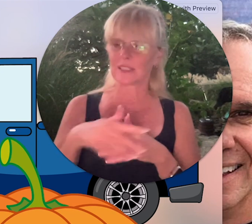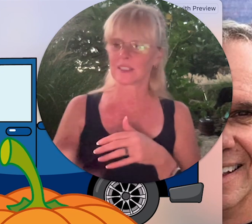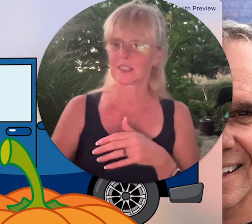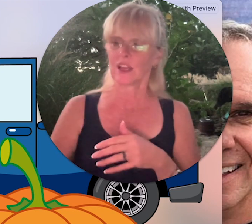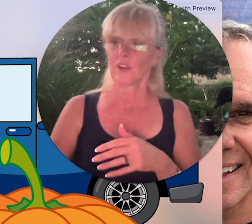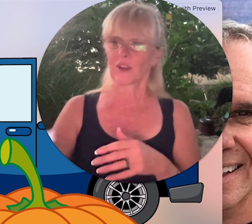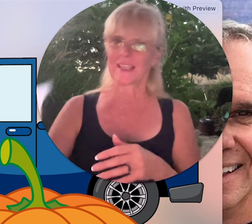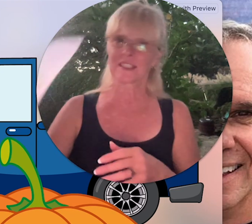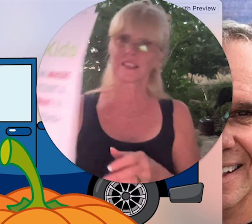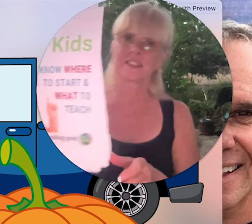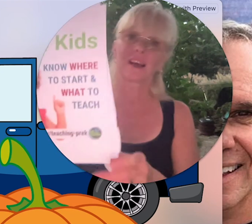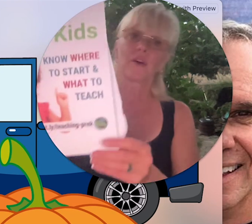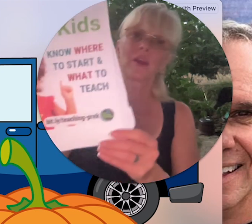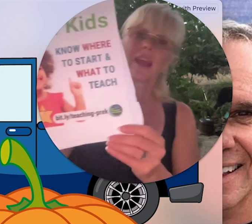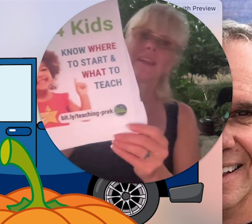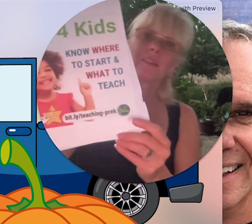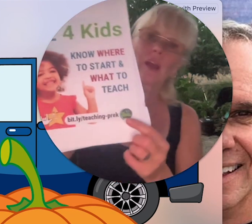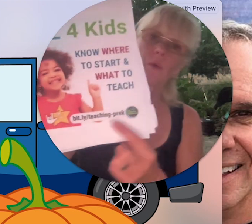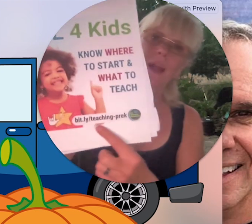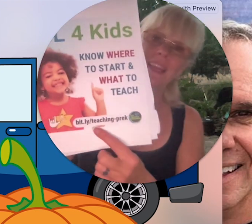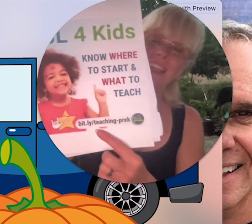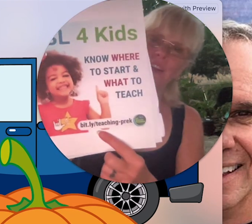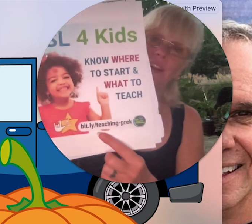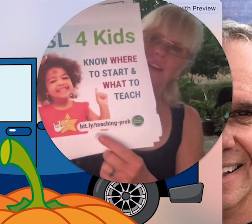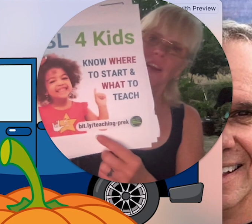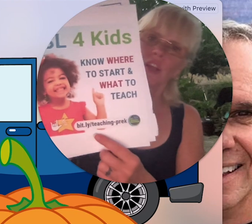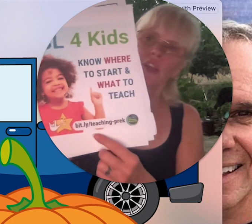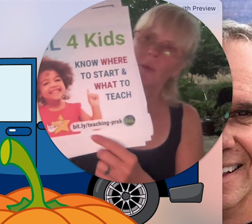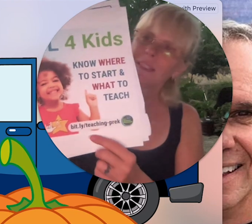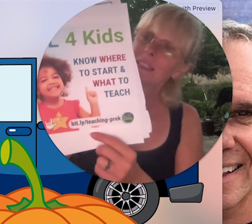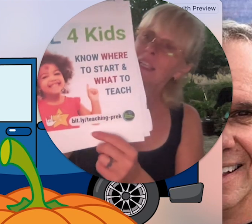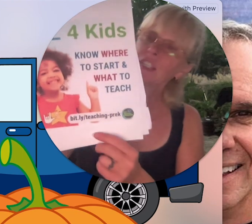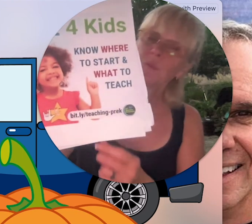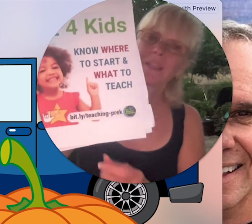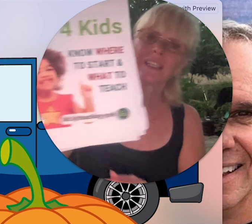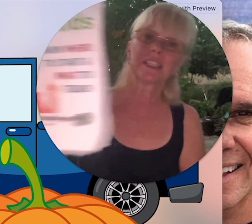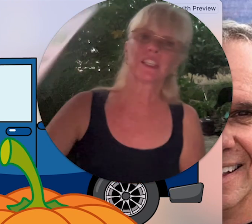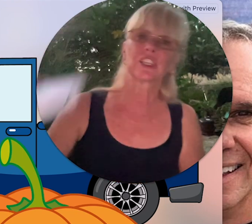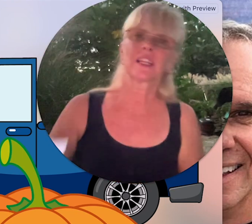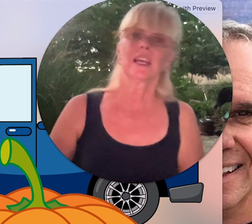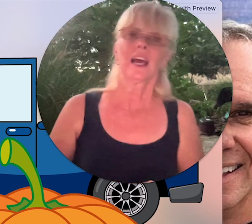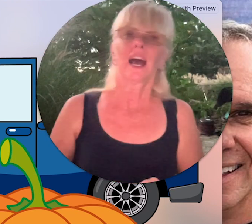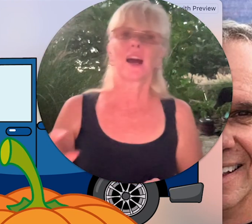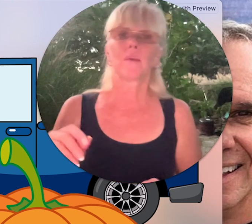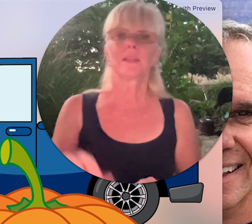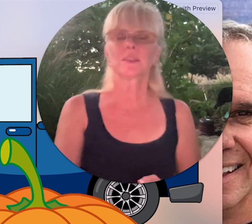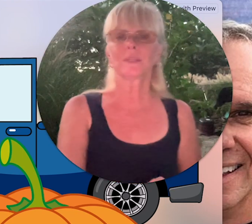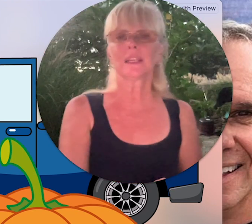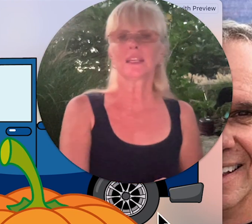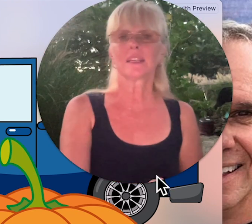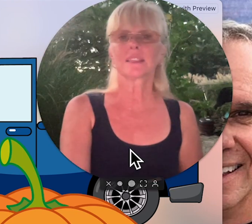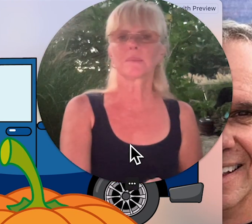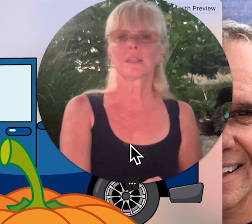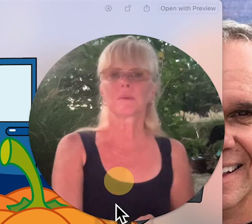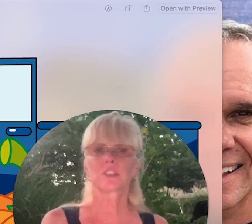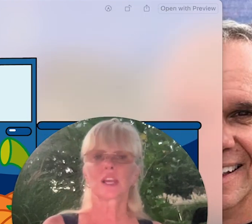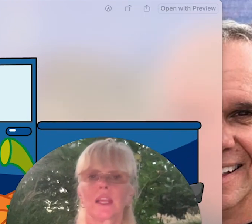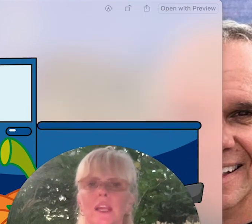phrases okay that right here know what to teach and when to teach it this one is let me double check here